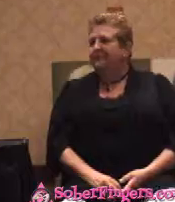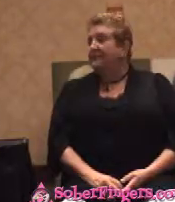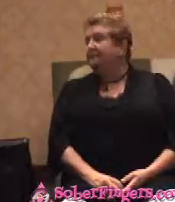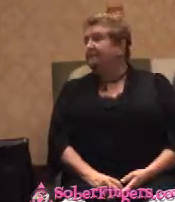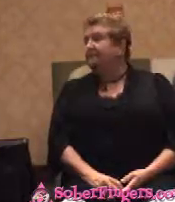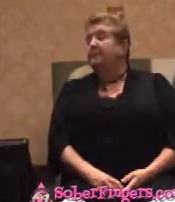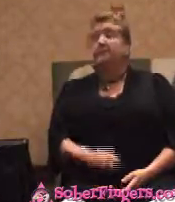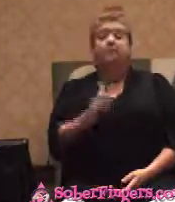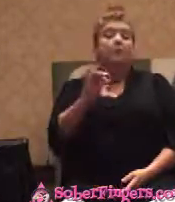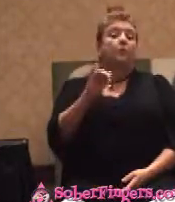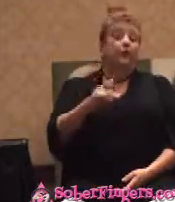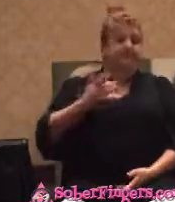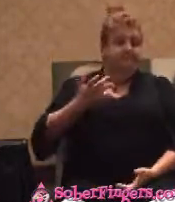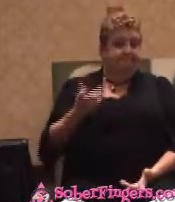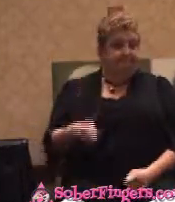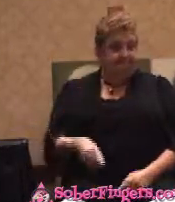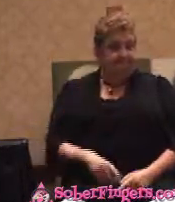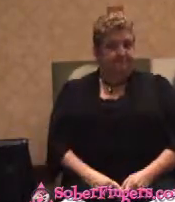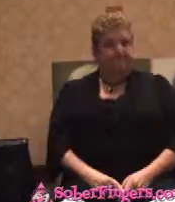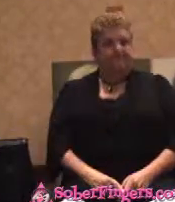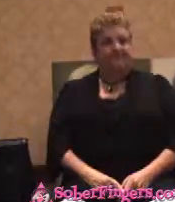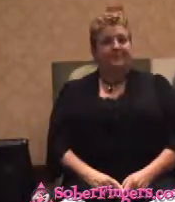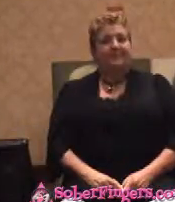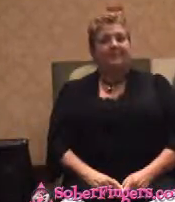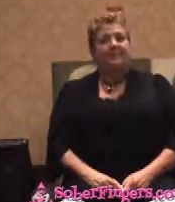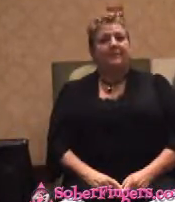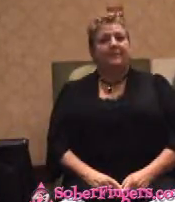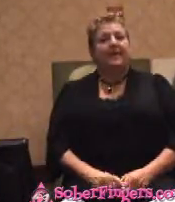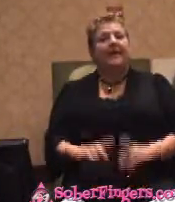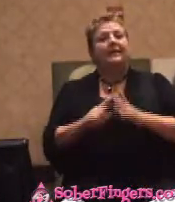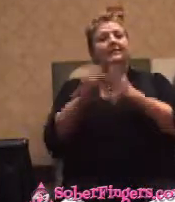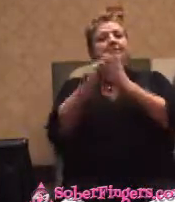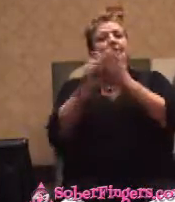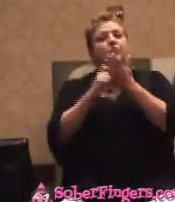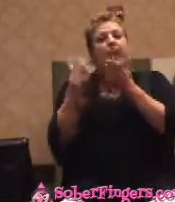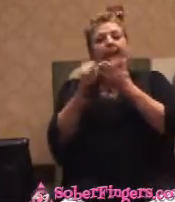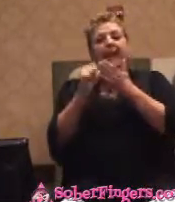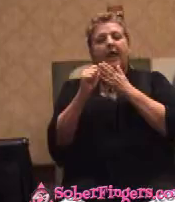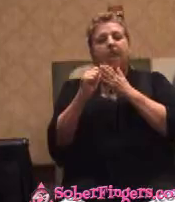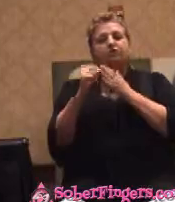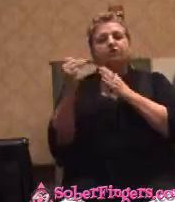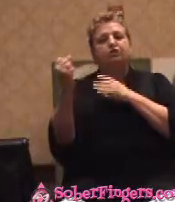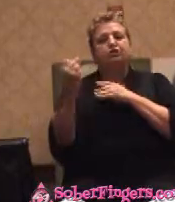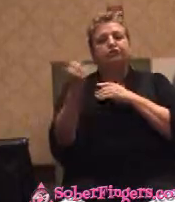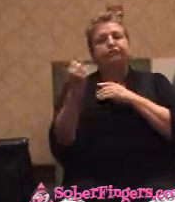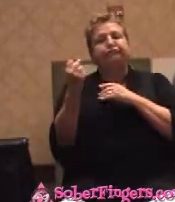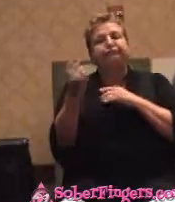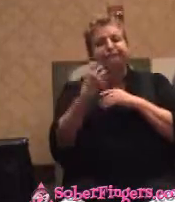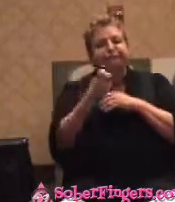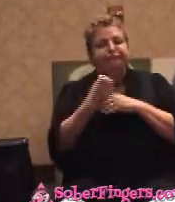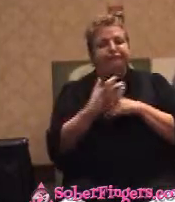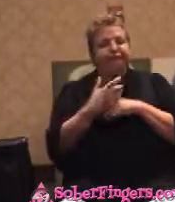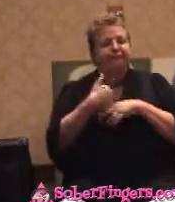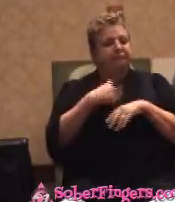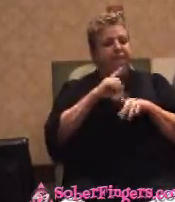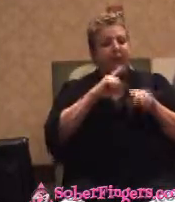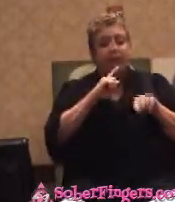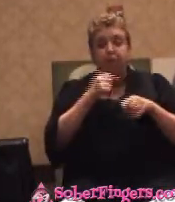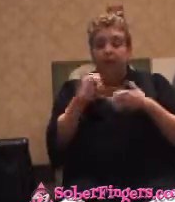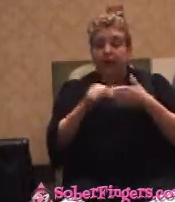Well, we, she started writing me the letters. And I answered them. And I went overseas on the ship for a while. And came